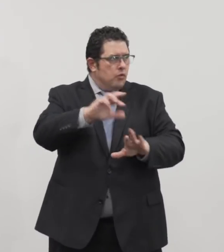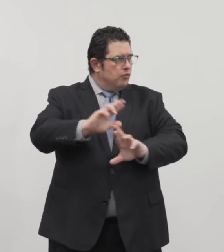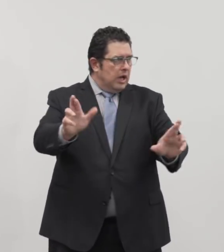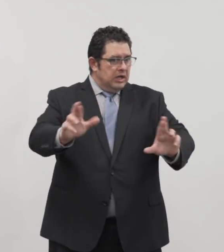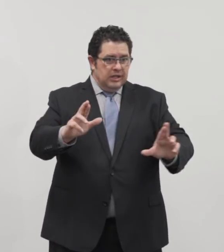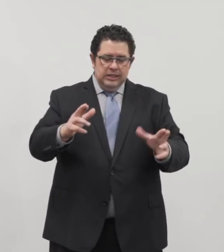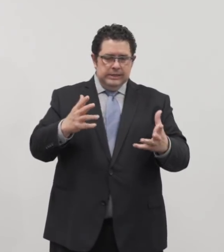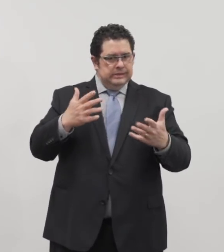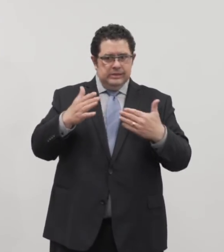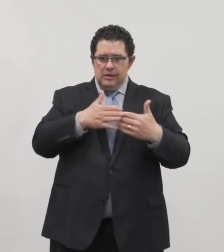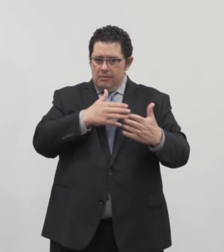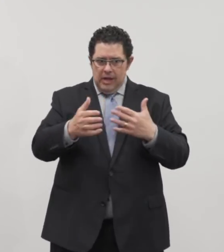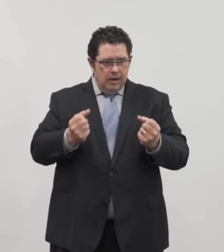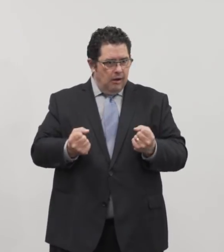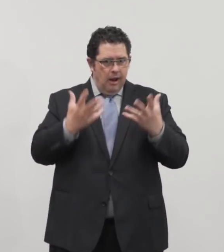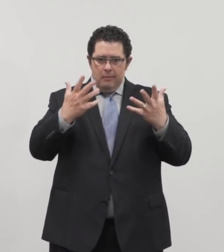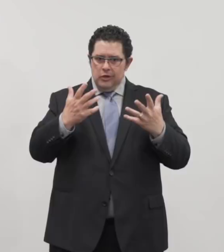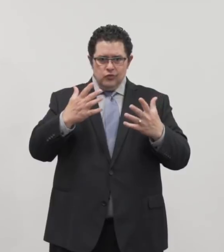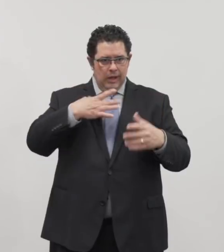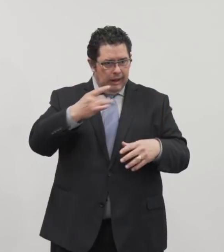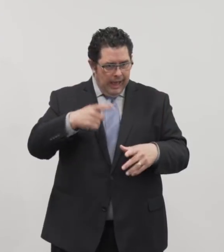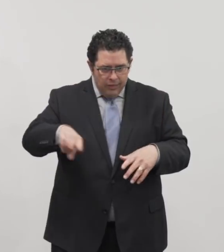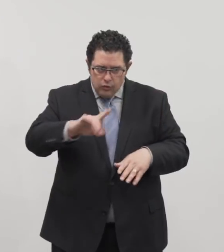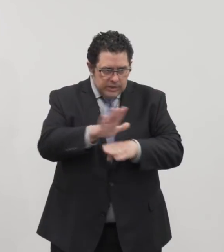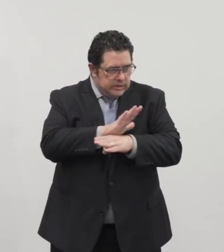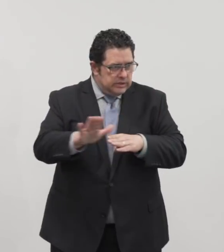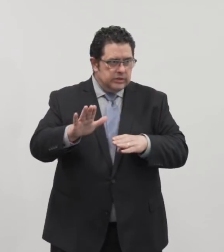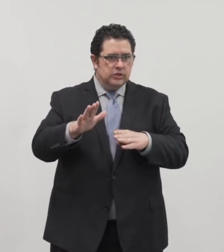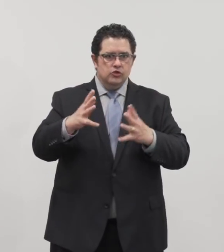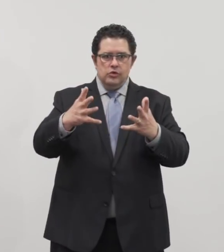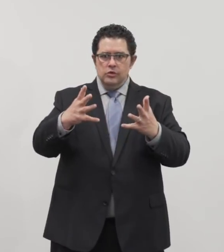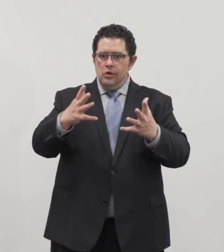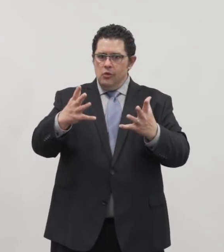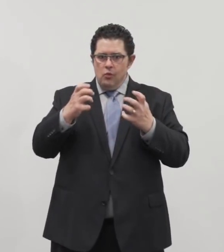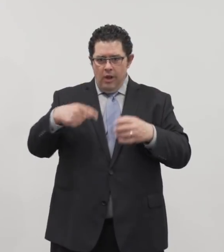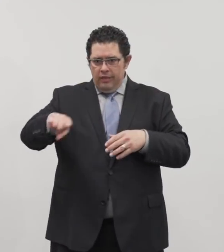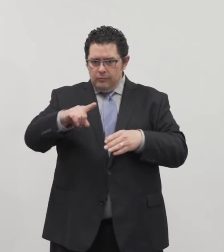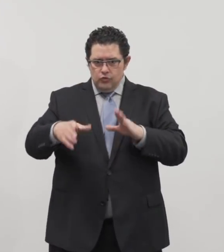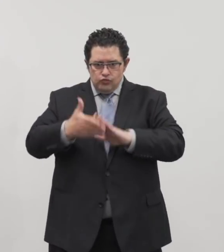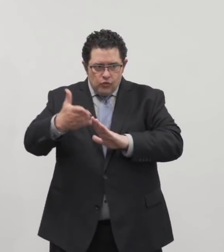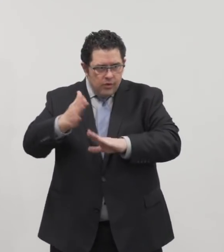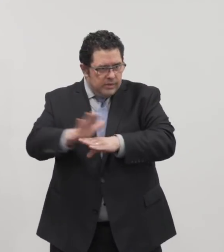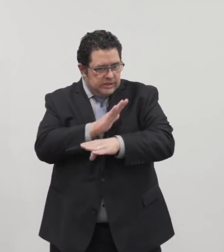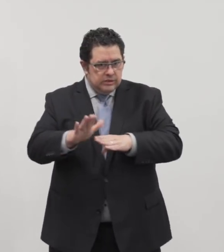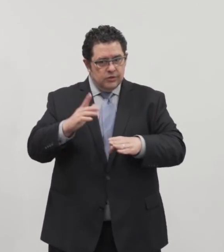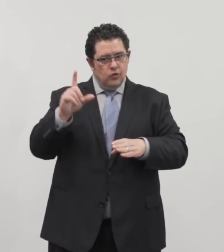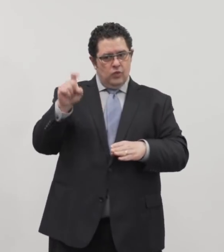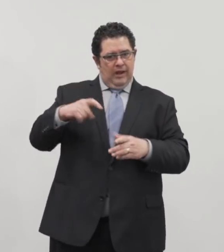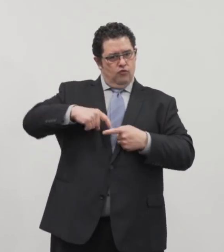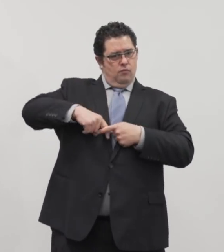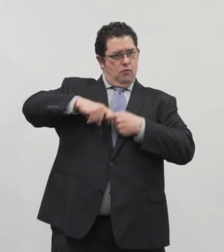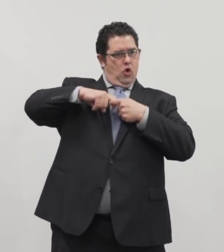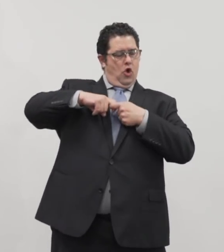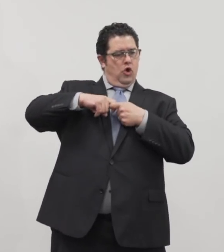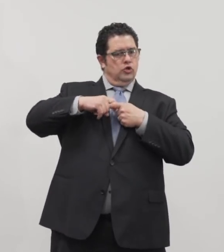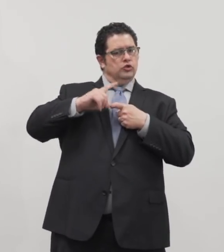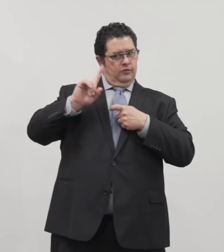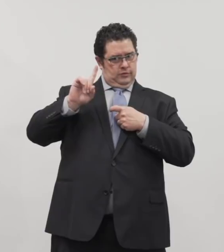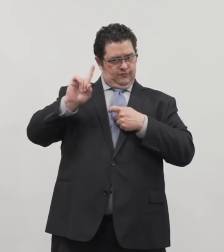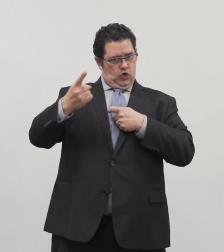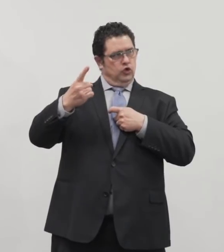for those businesses, how much we like those businesses or like the people who run those businesses, we have to pause here and take our first step.